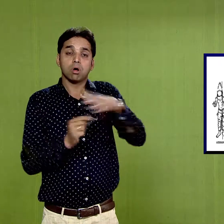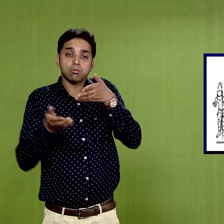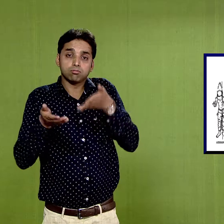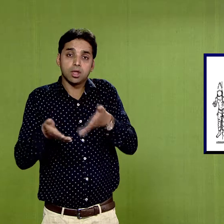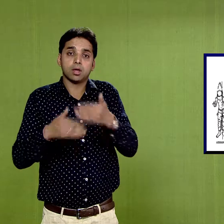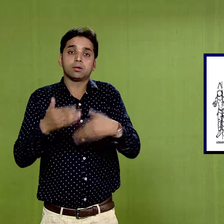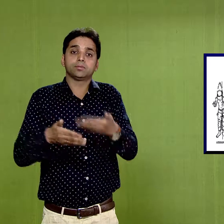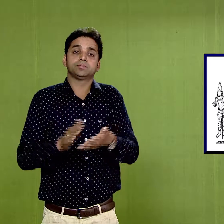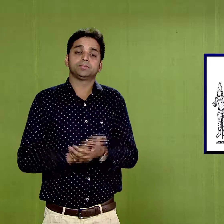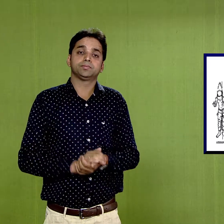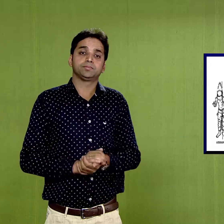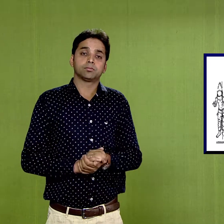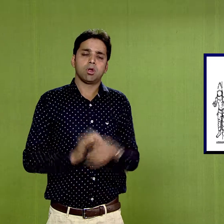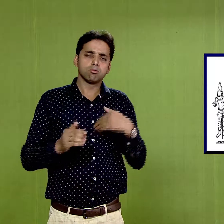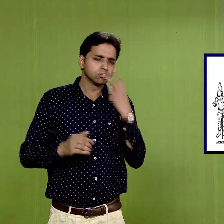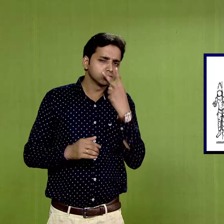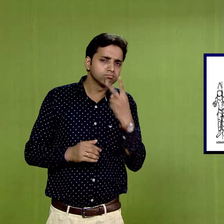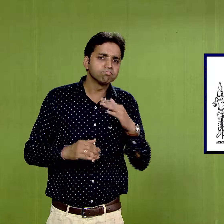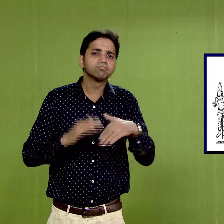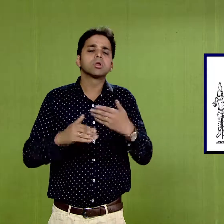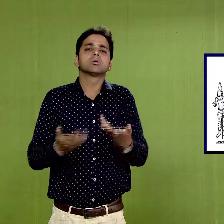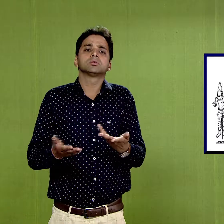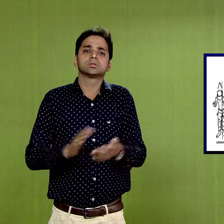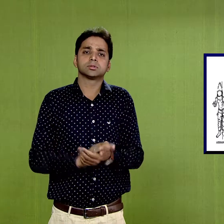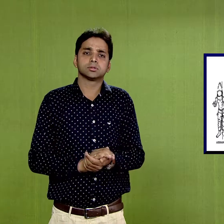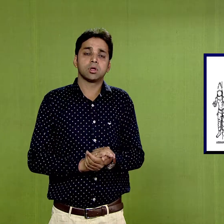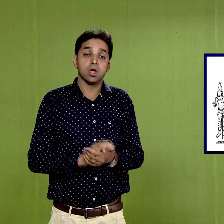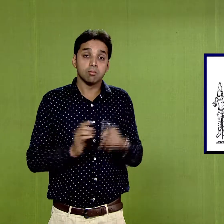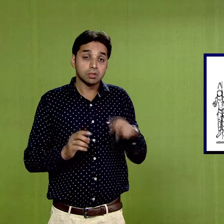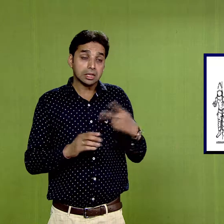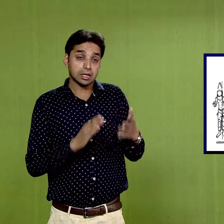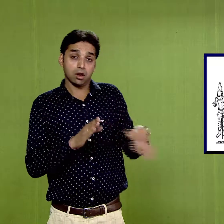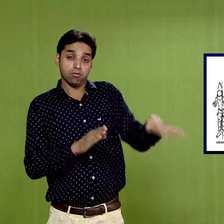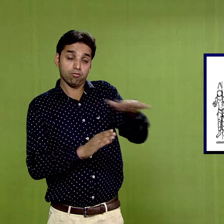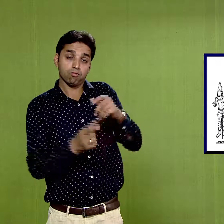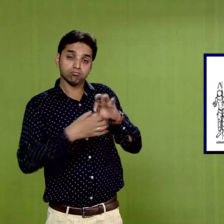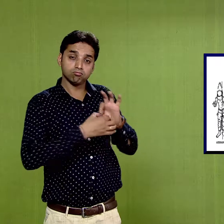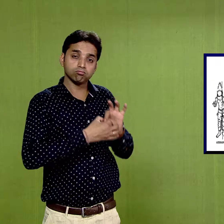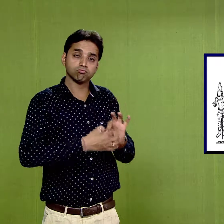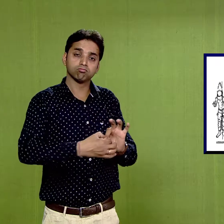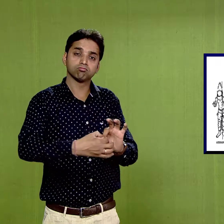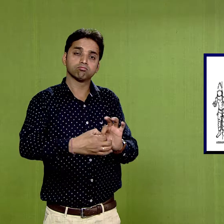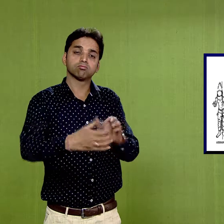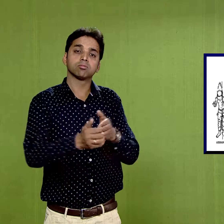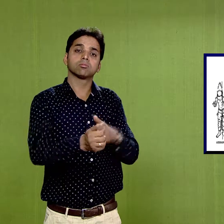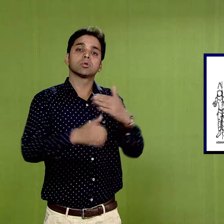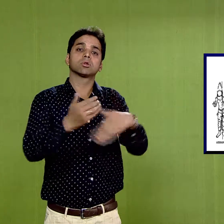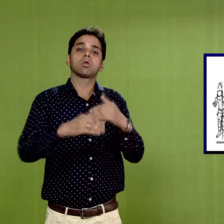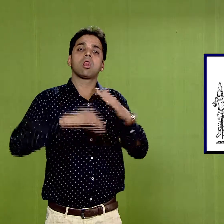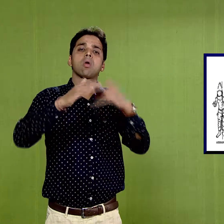we can say that there was a continuous development of paintings and